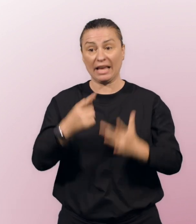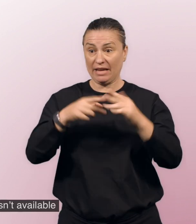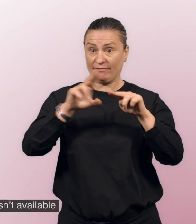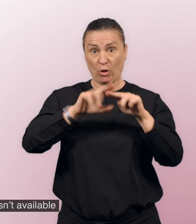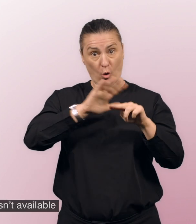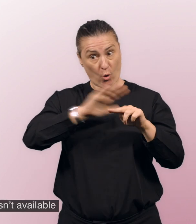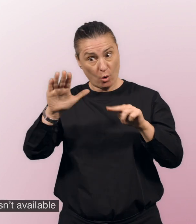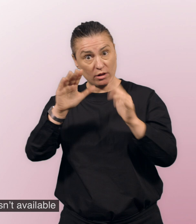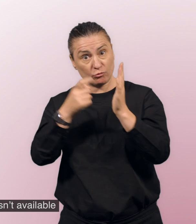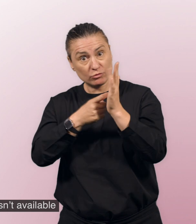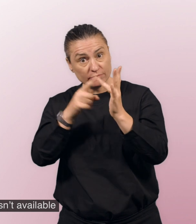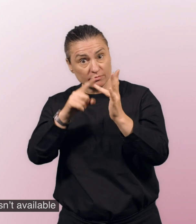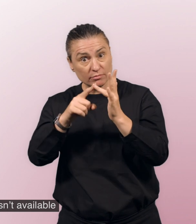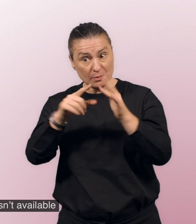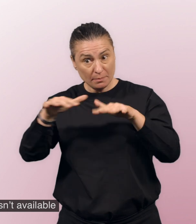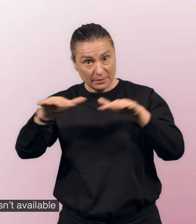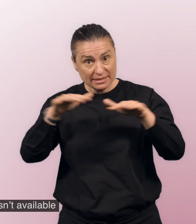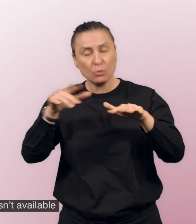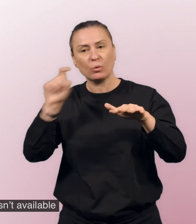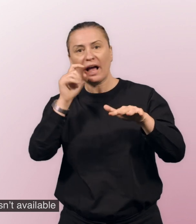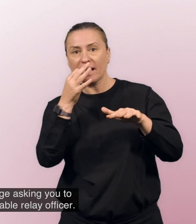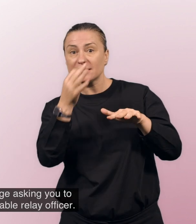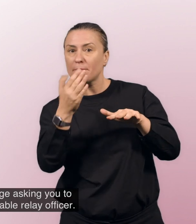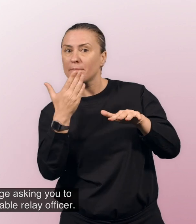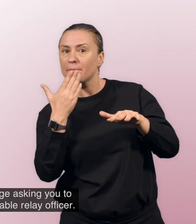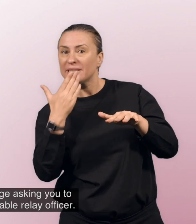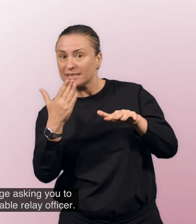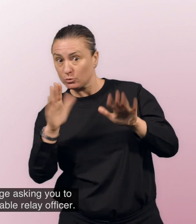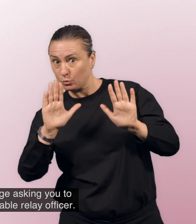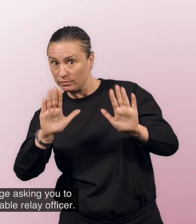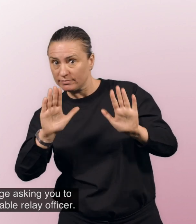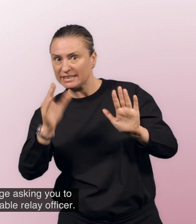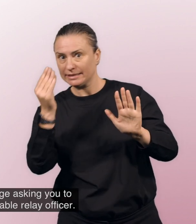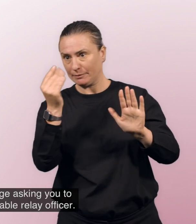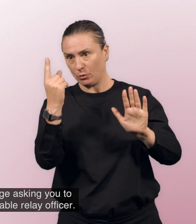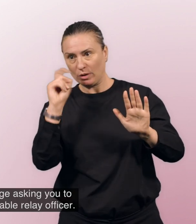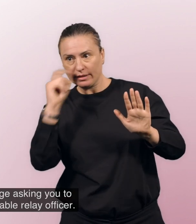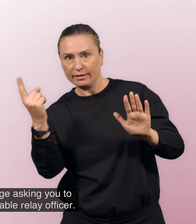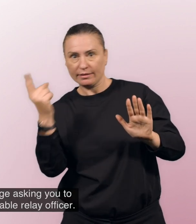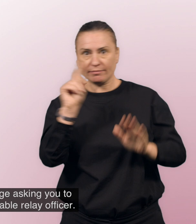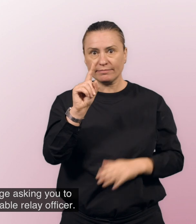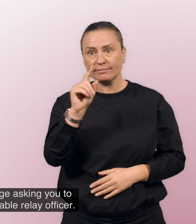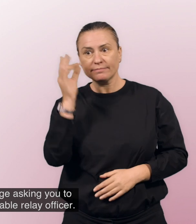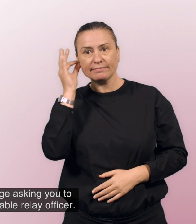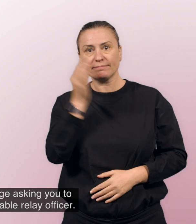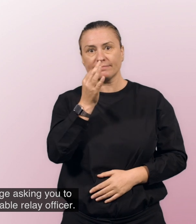If a Relay Officer isn't available, you will get a message asking you to wait for the next available Relay Officer.